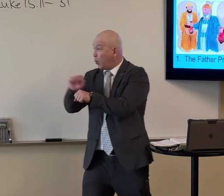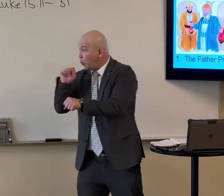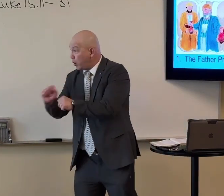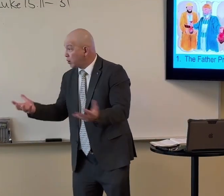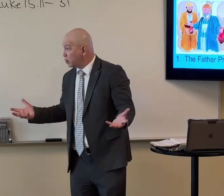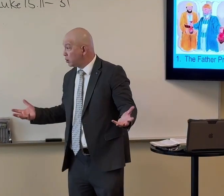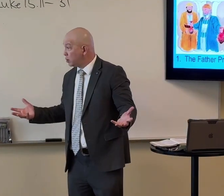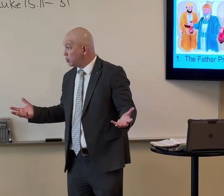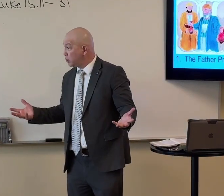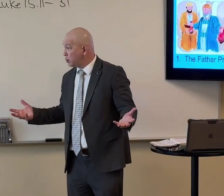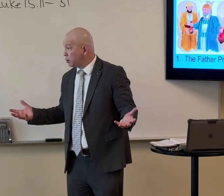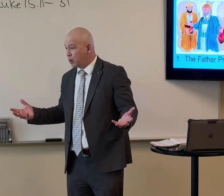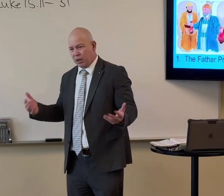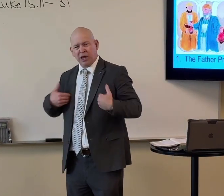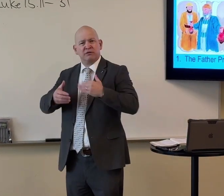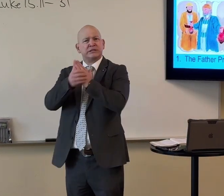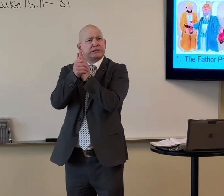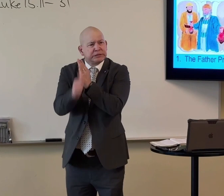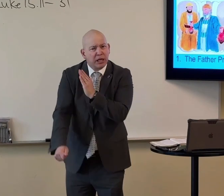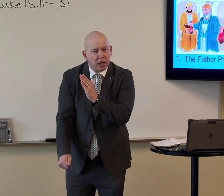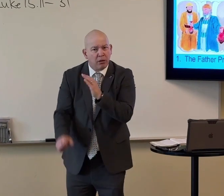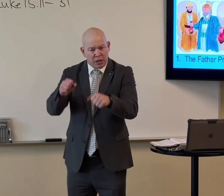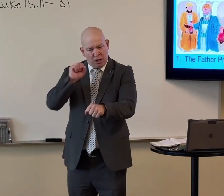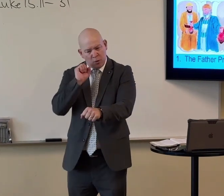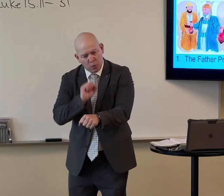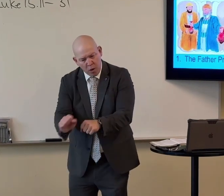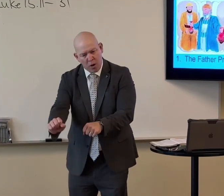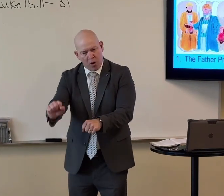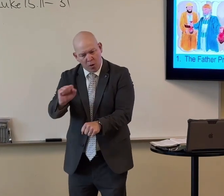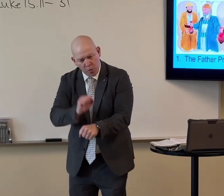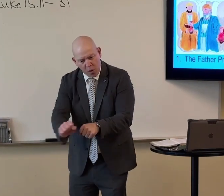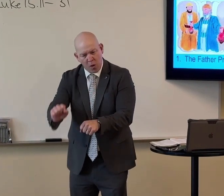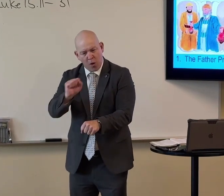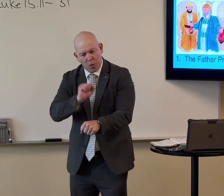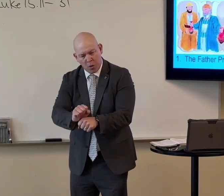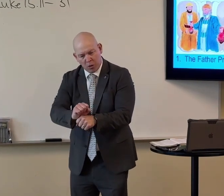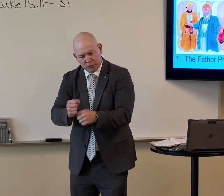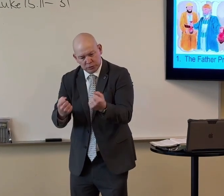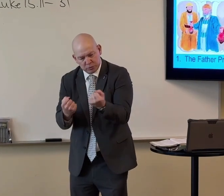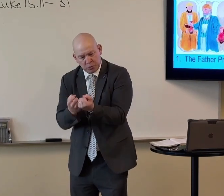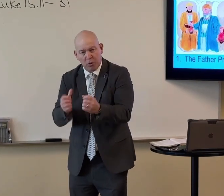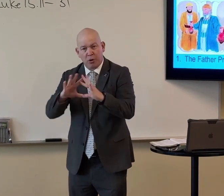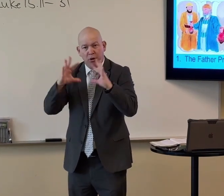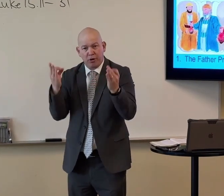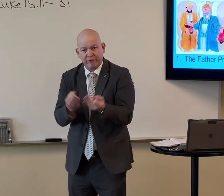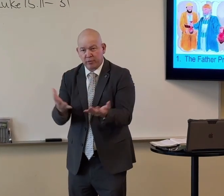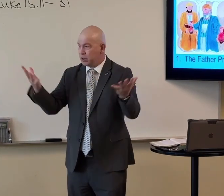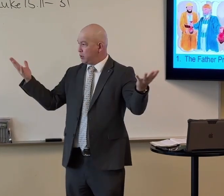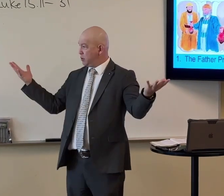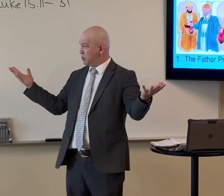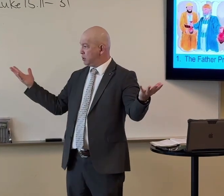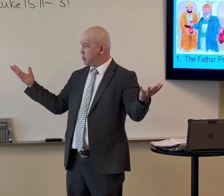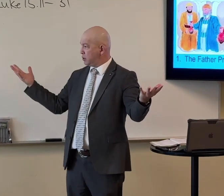Some of you work. You have, you have a skill with which to work and support your family.